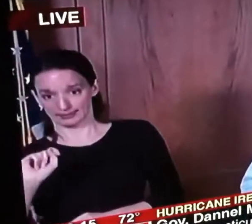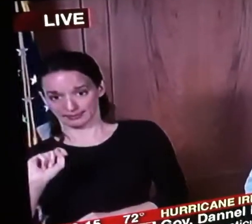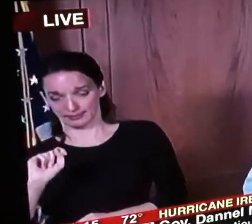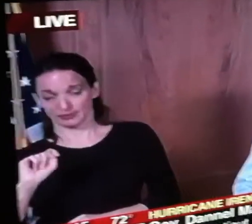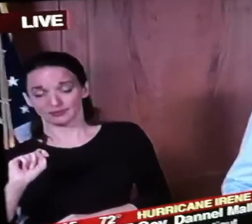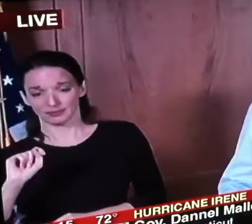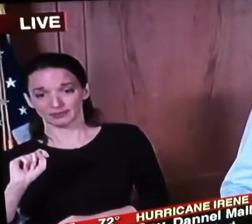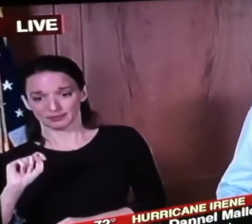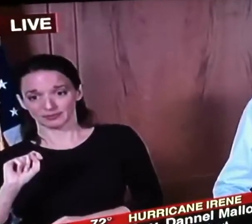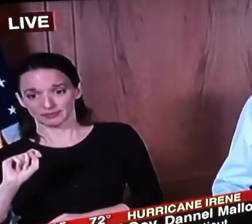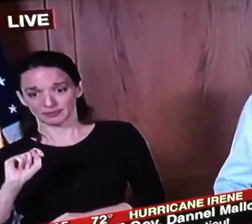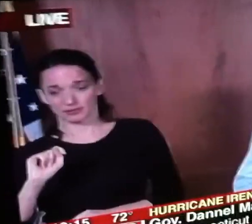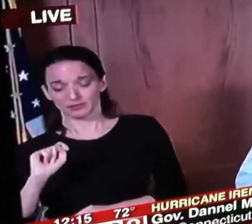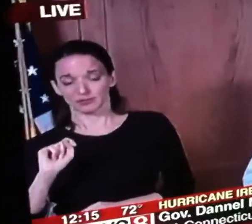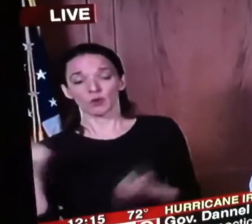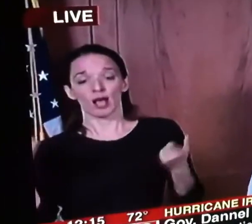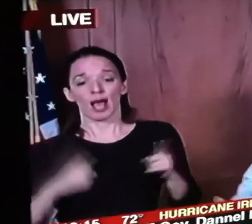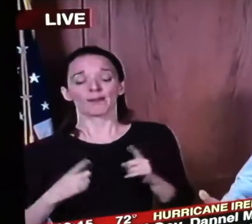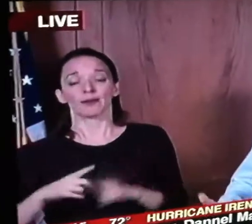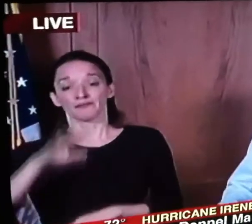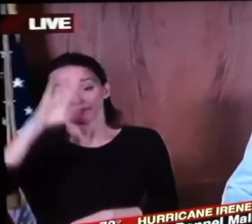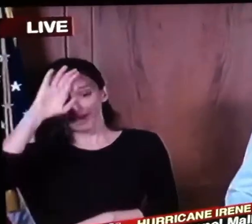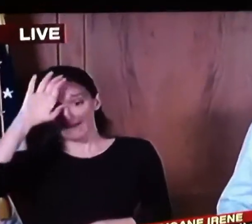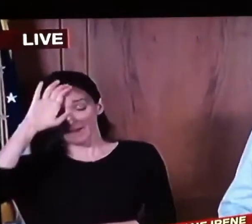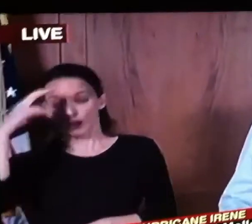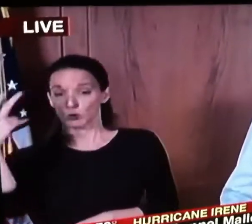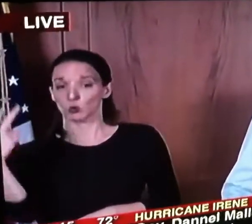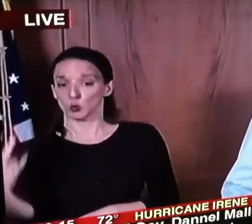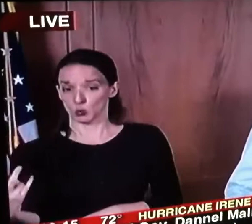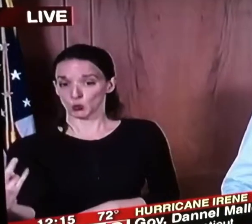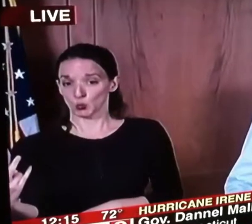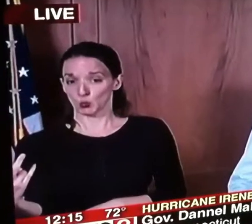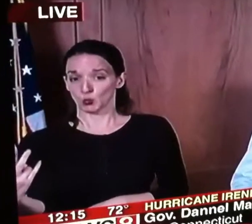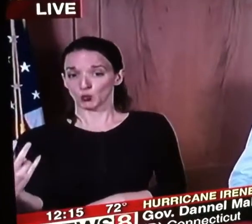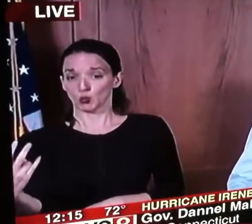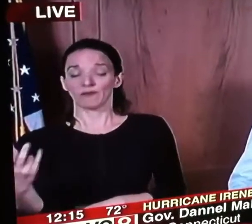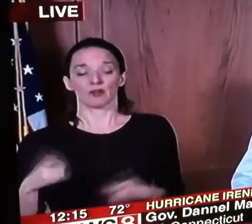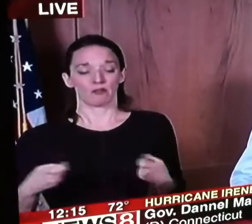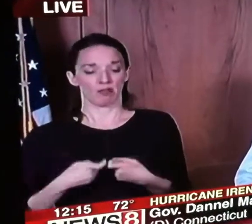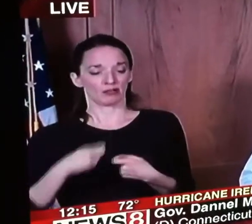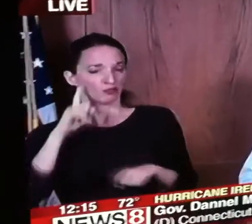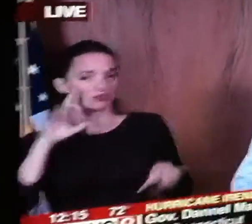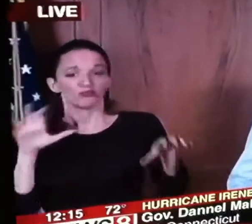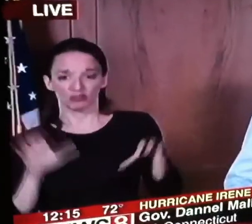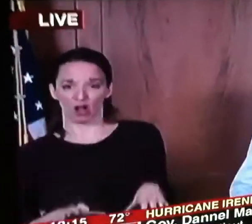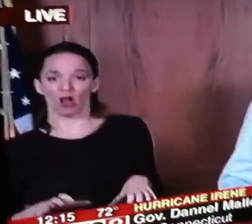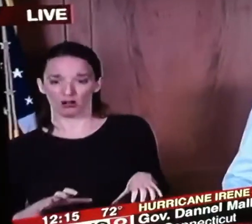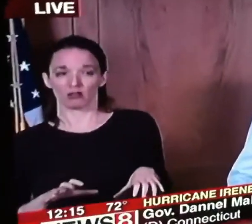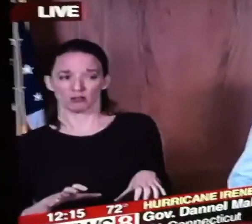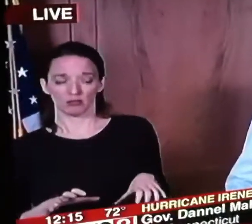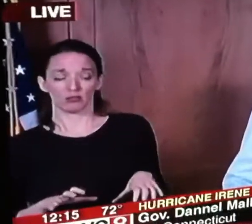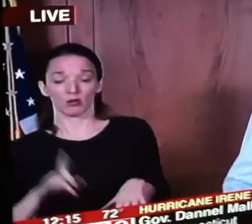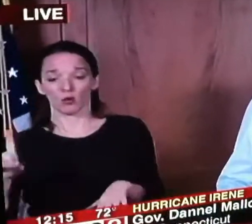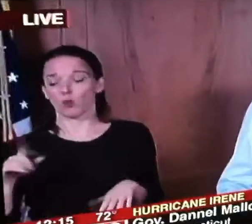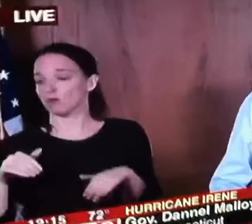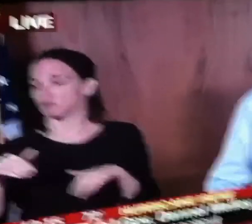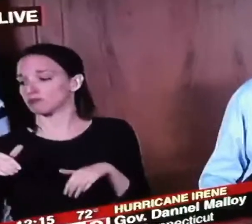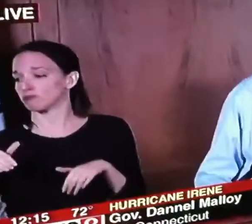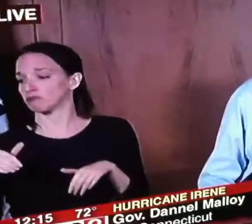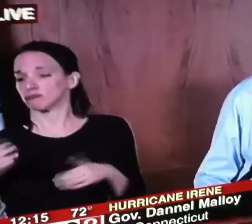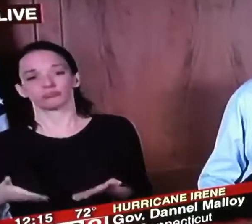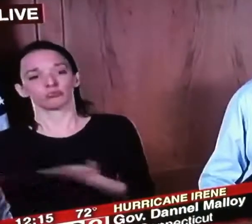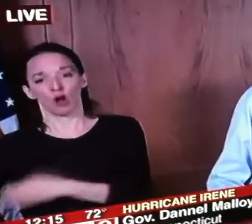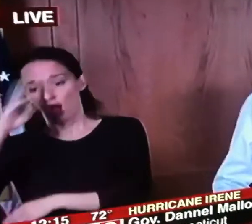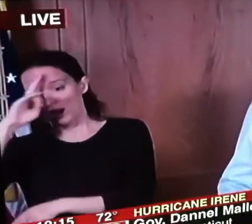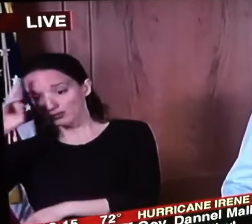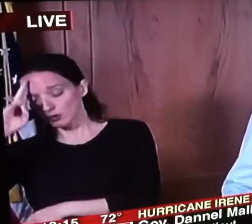uh firefighters who really uh received uh electric shocks sufficient that they needed to be taken to the hospital one has been released one has